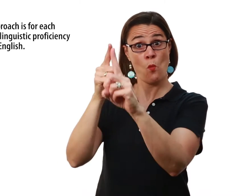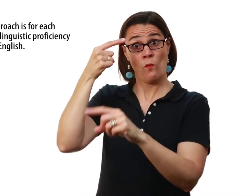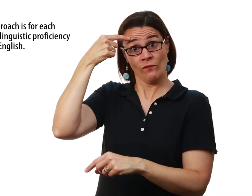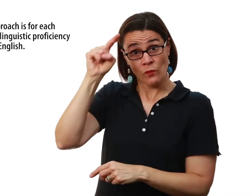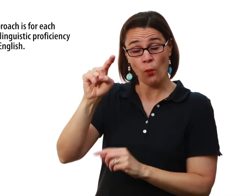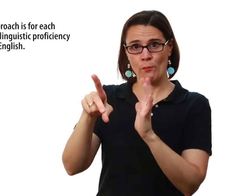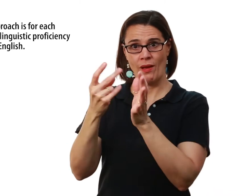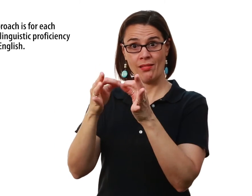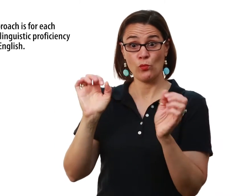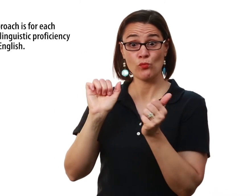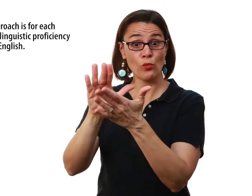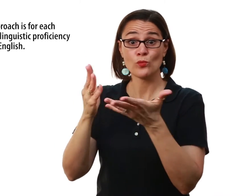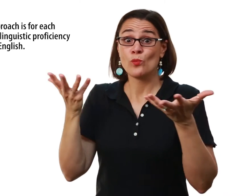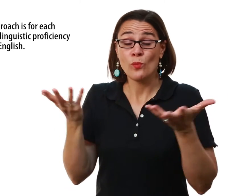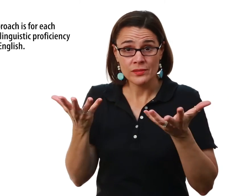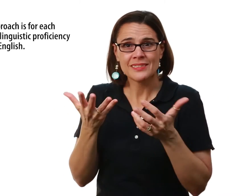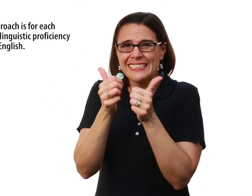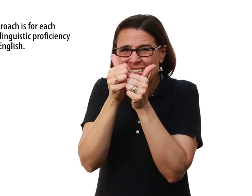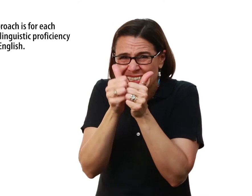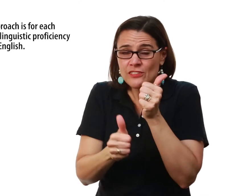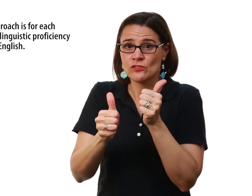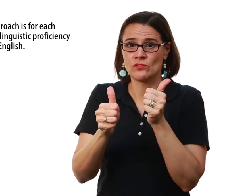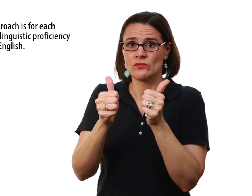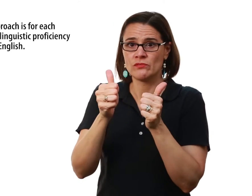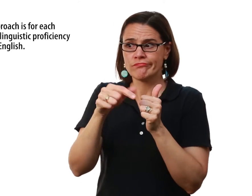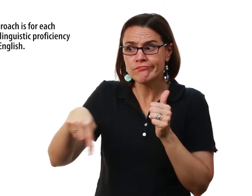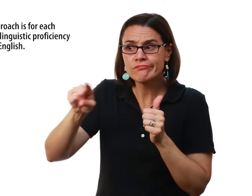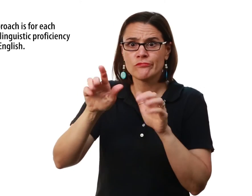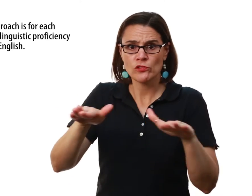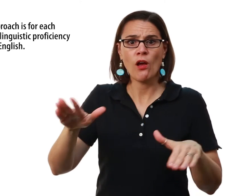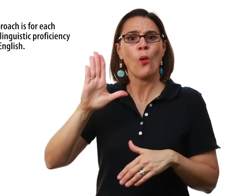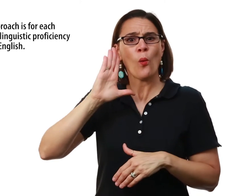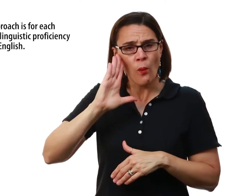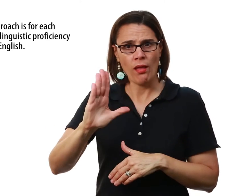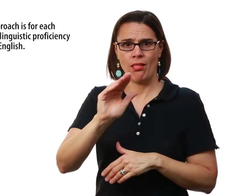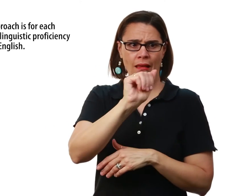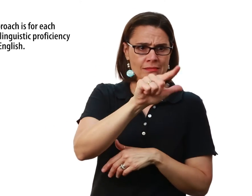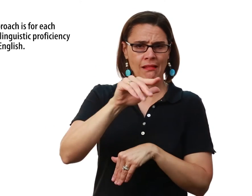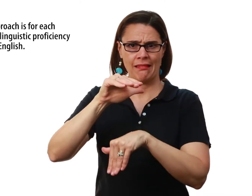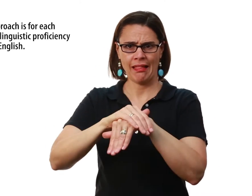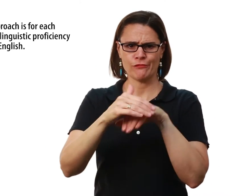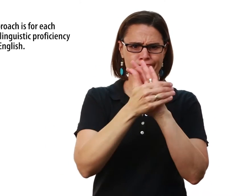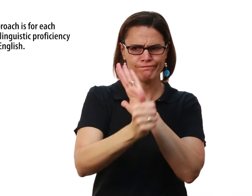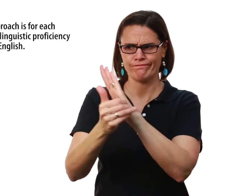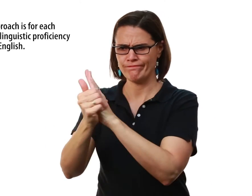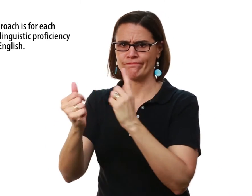for a bilingual approach to instruction is that each child Will have both proficiency and skill in